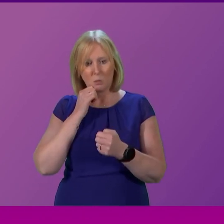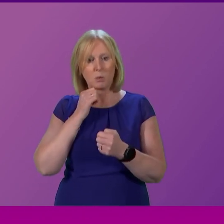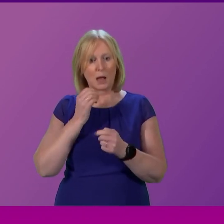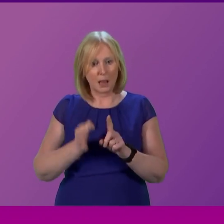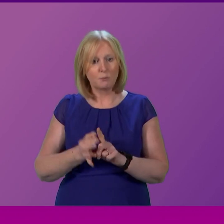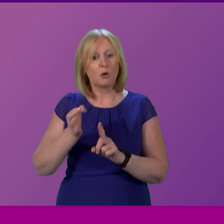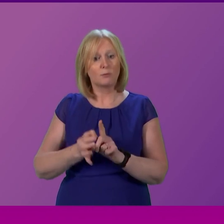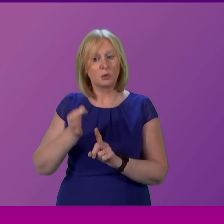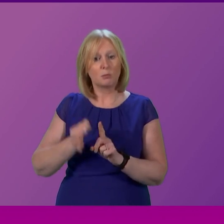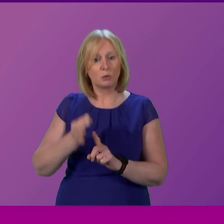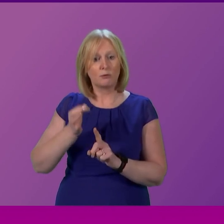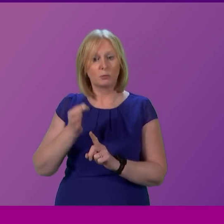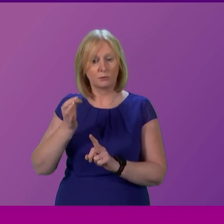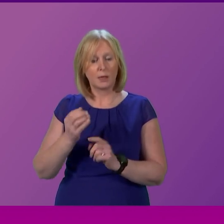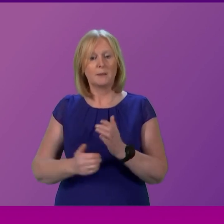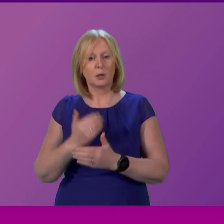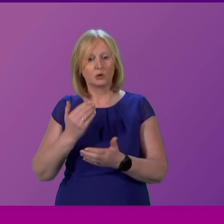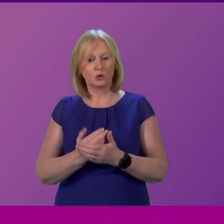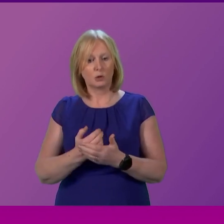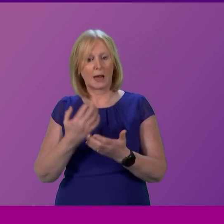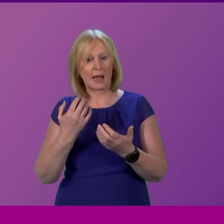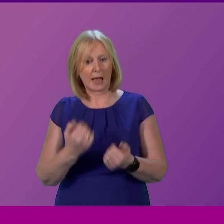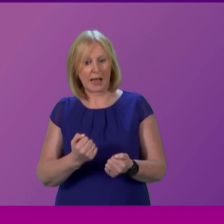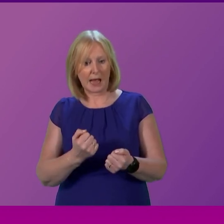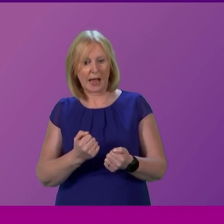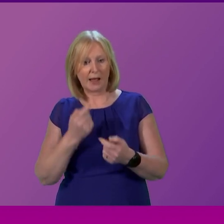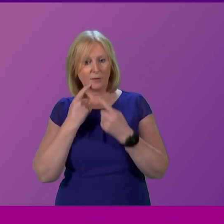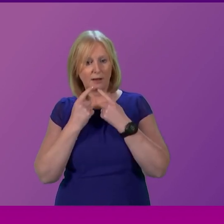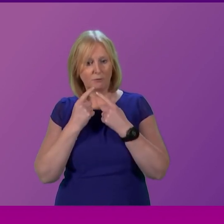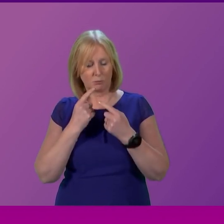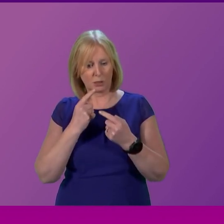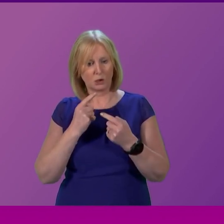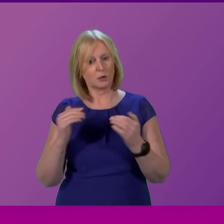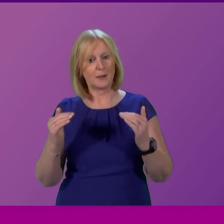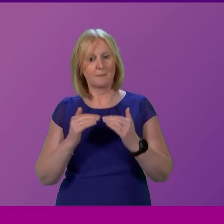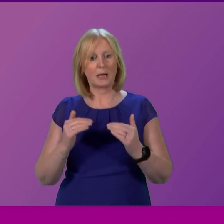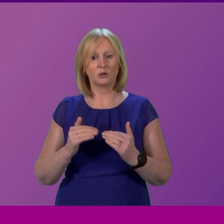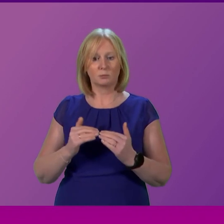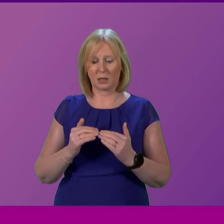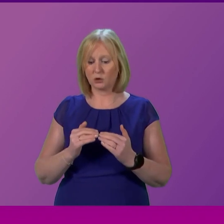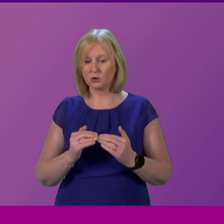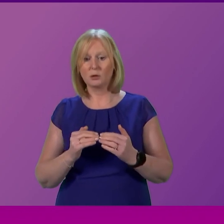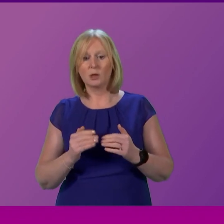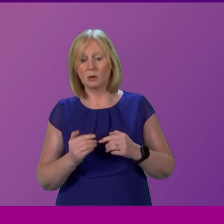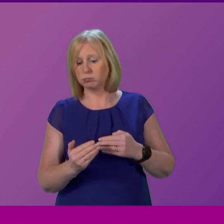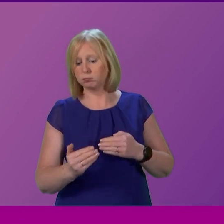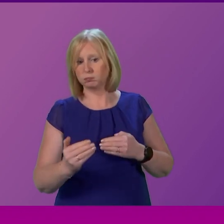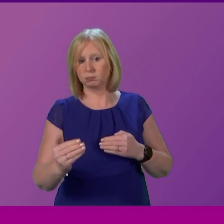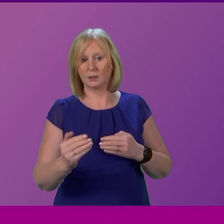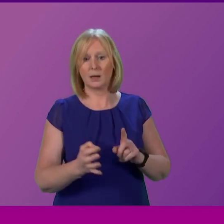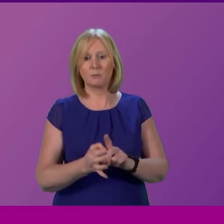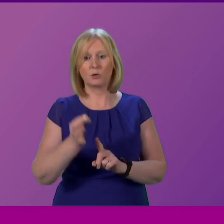so that it's a full digital offer in the weeks months and years to come and it would also point people towards